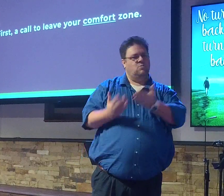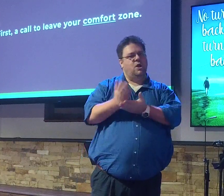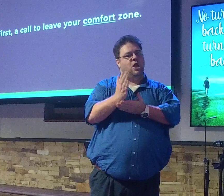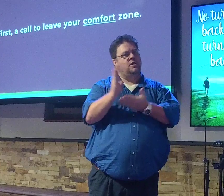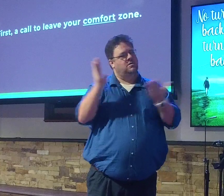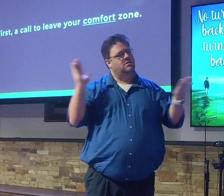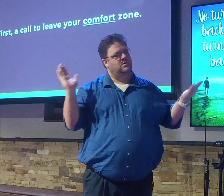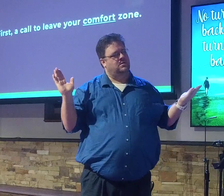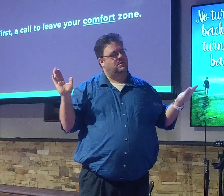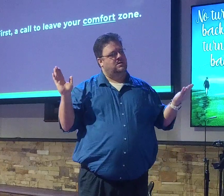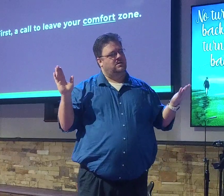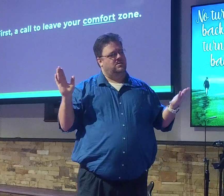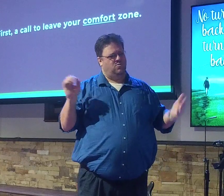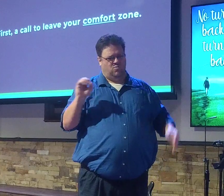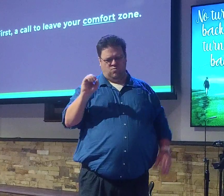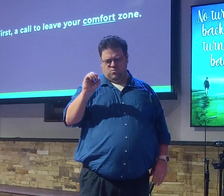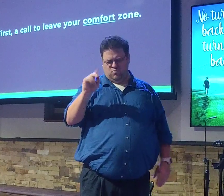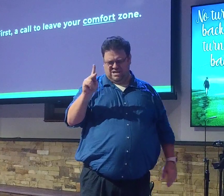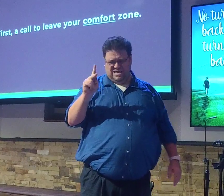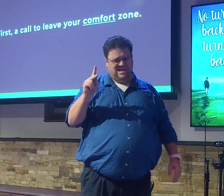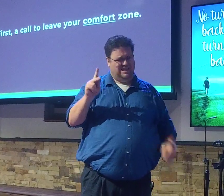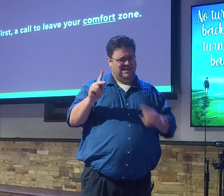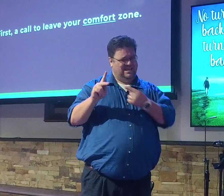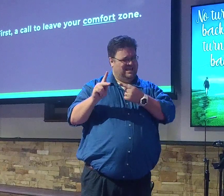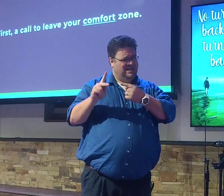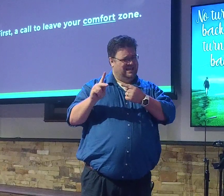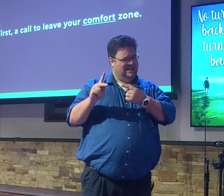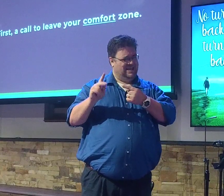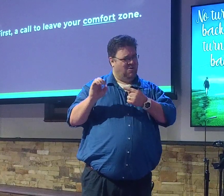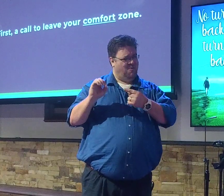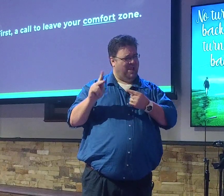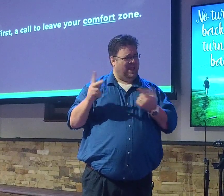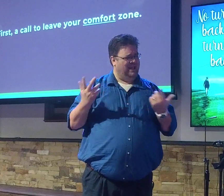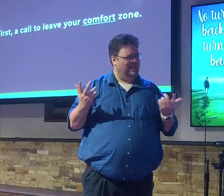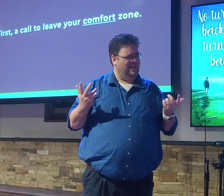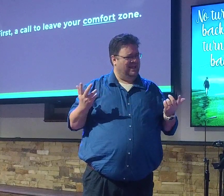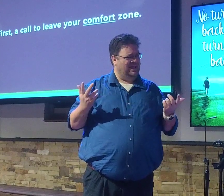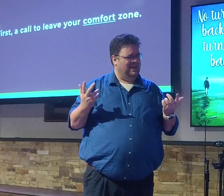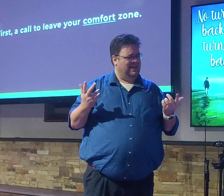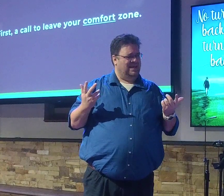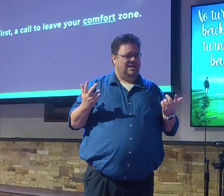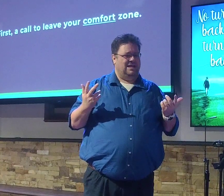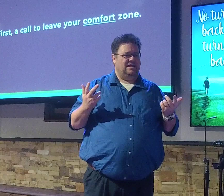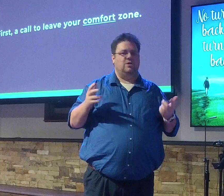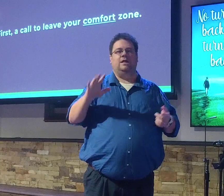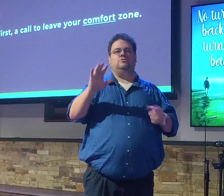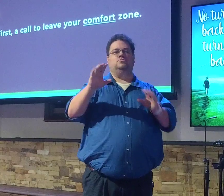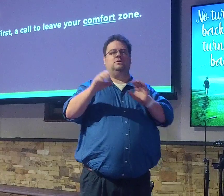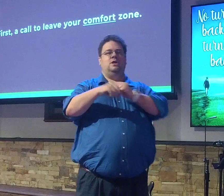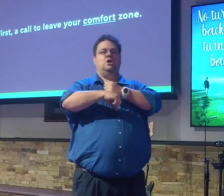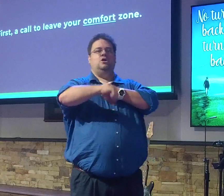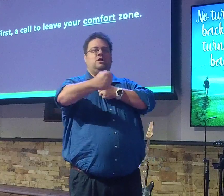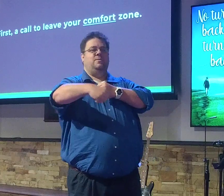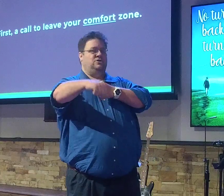Okay. Anybody ever seen that commercial that's come out that just okay is not okay?